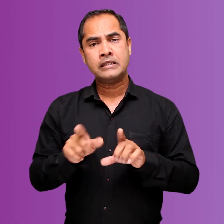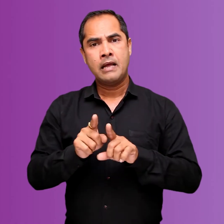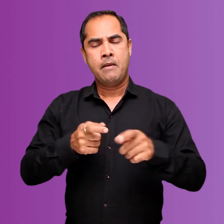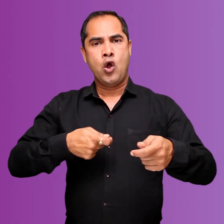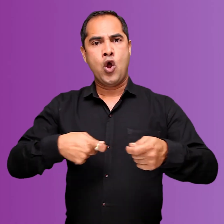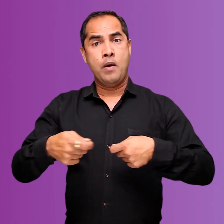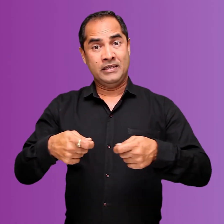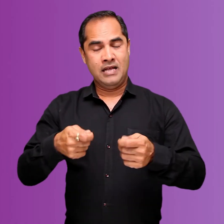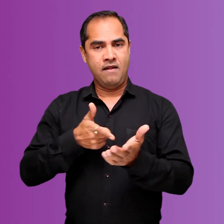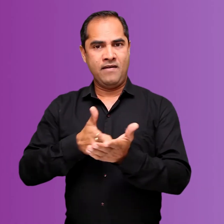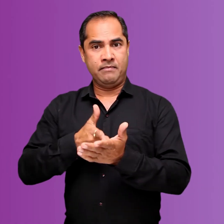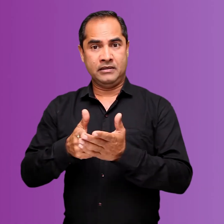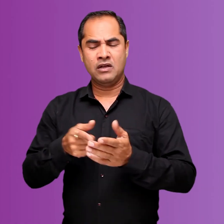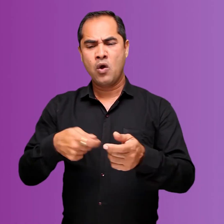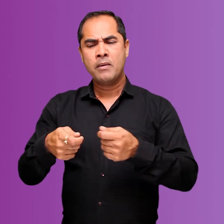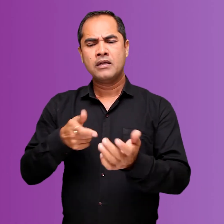The next group is commercial farming.